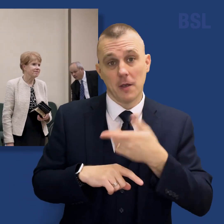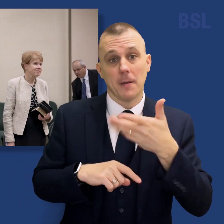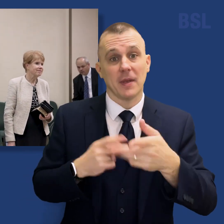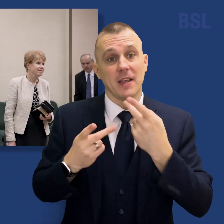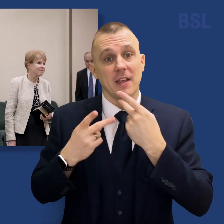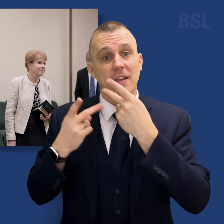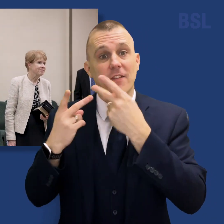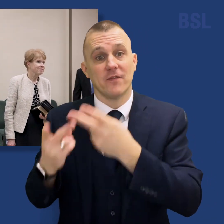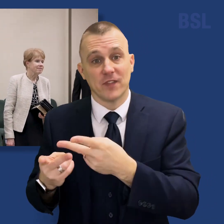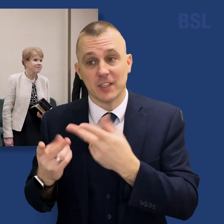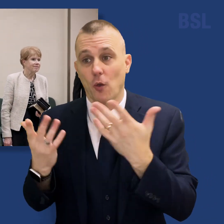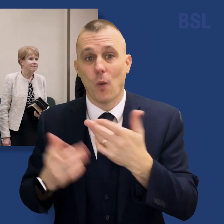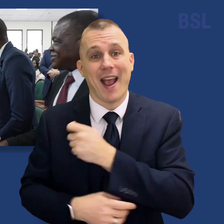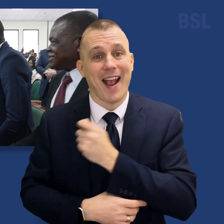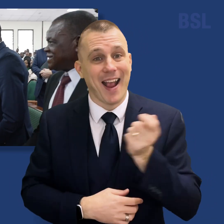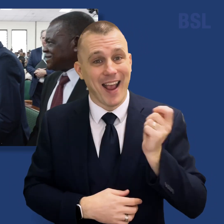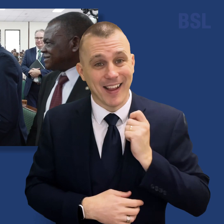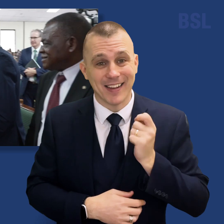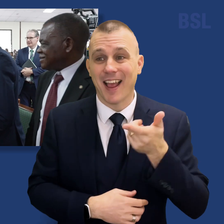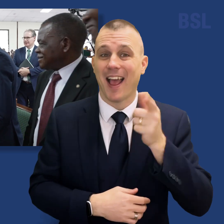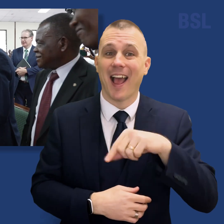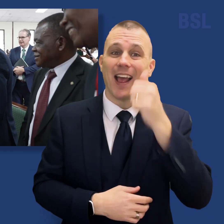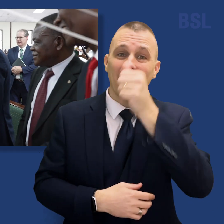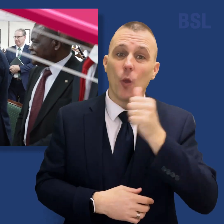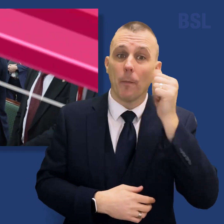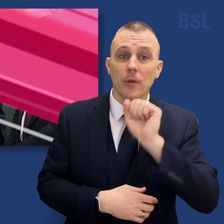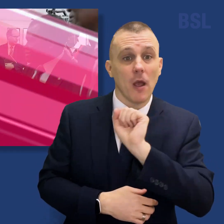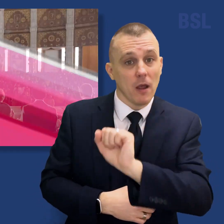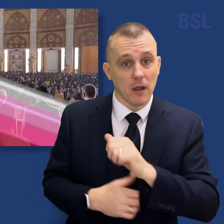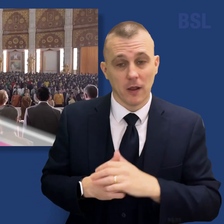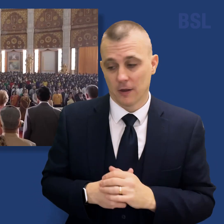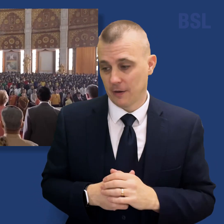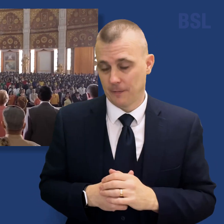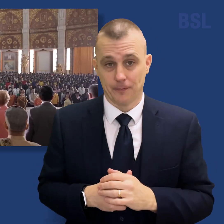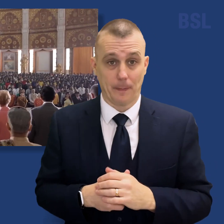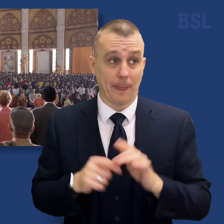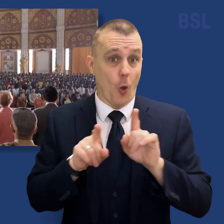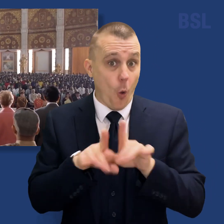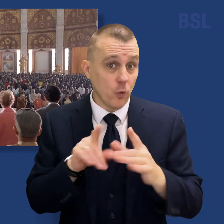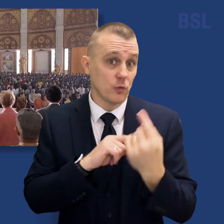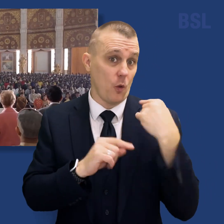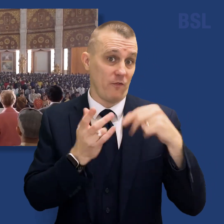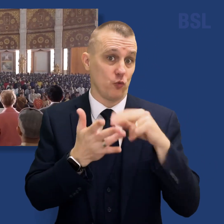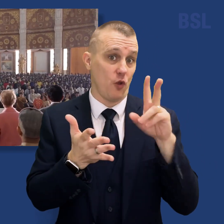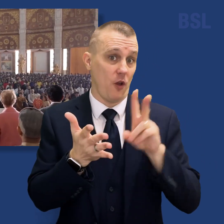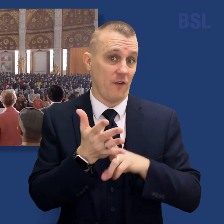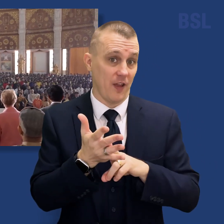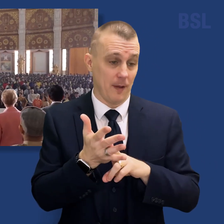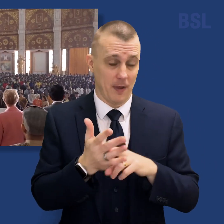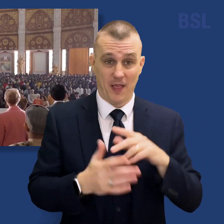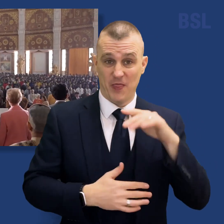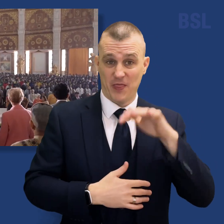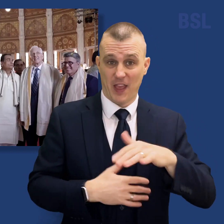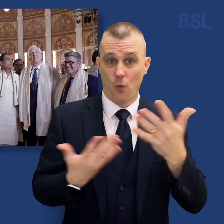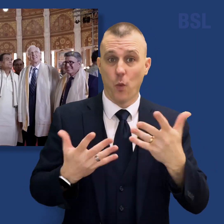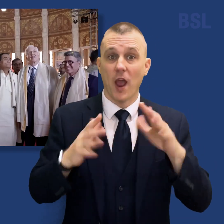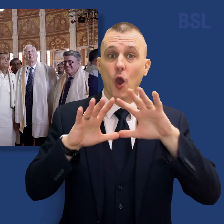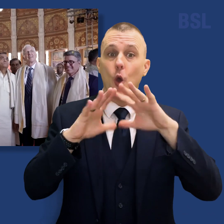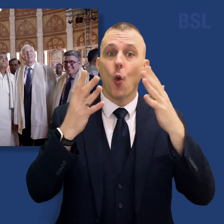Christofferson also visited Kenya and Ethiopia. Also in November, Elder Christofferson was present at the World Peace